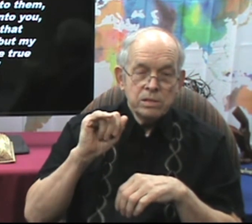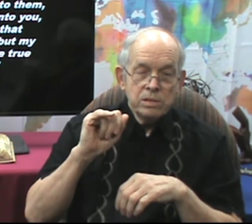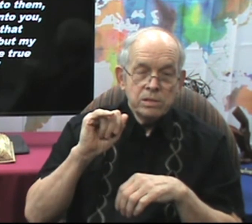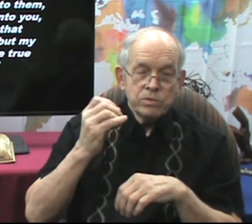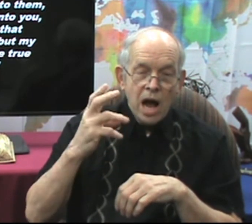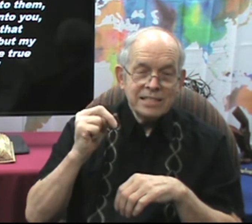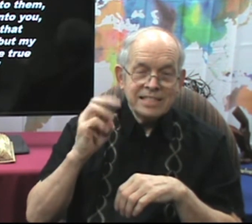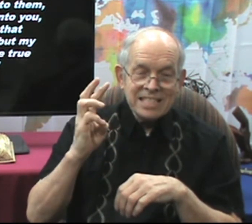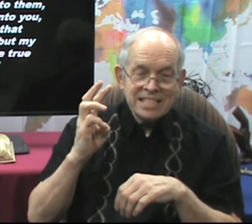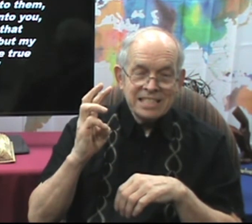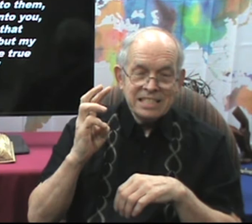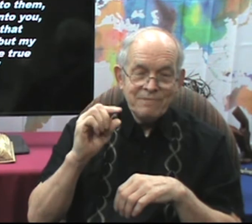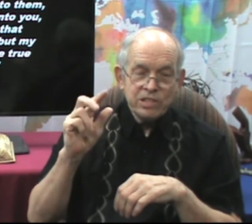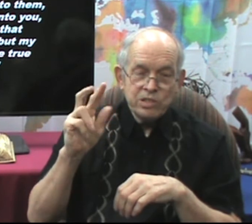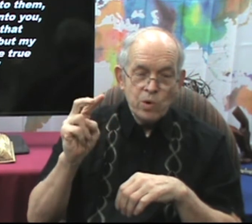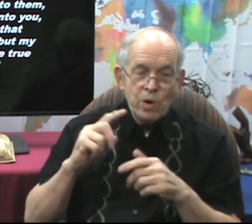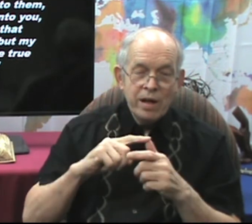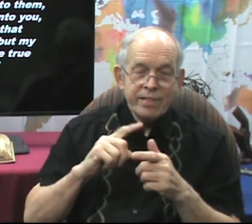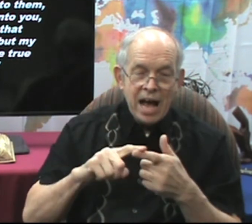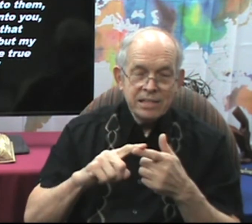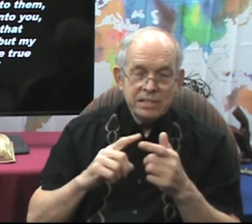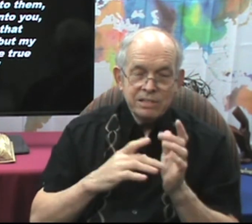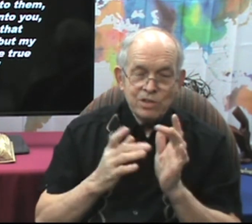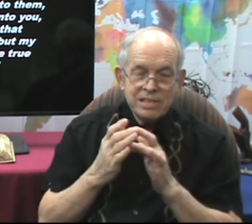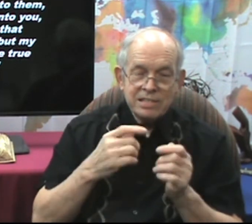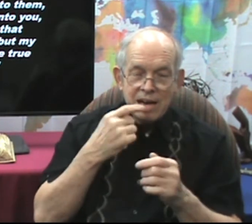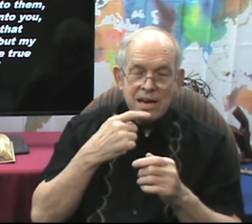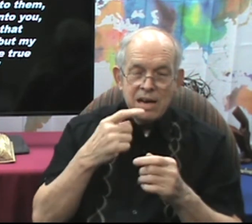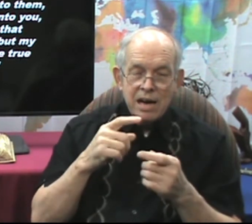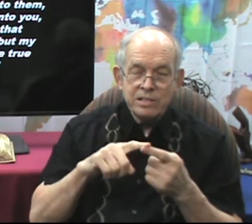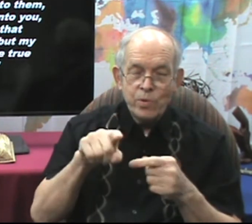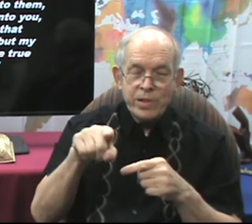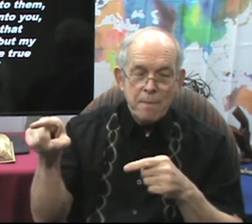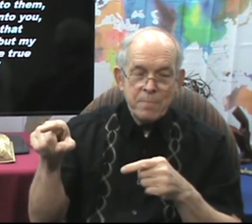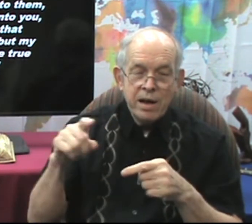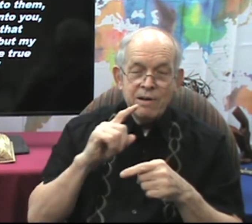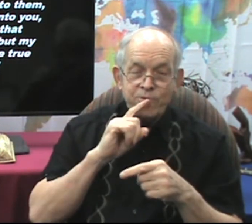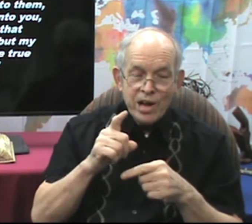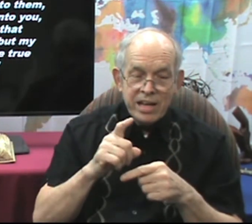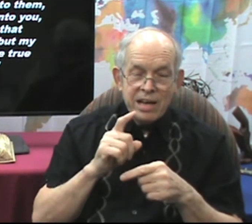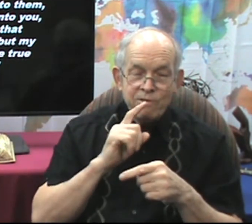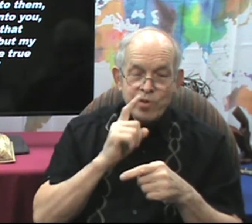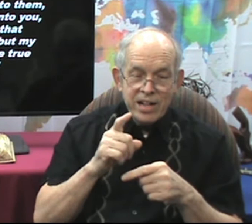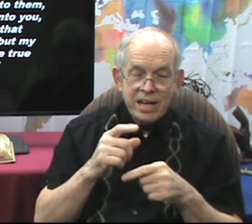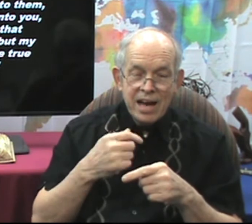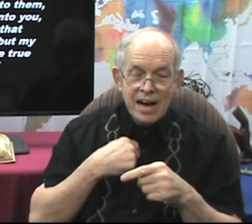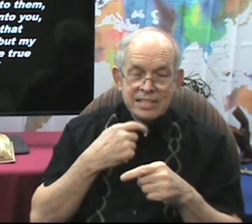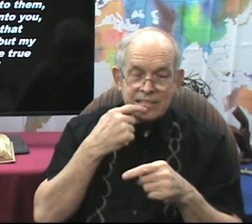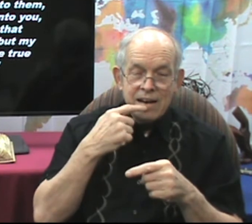God. Just. Then. He say. As to them. Really. Really. I say.